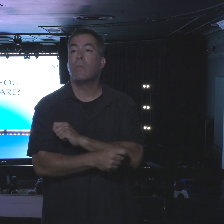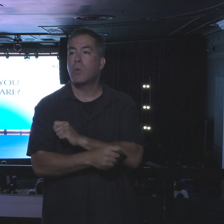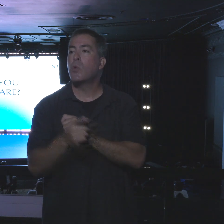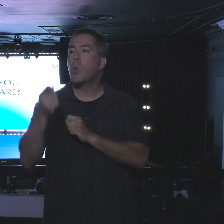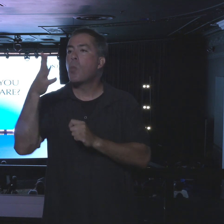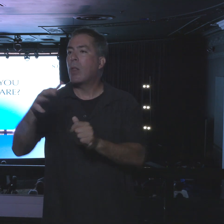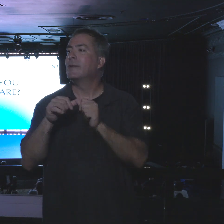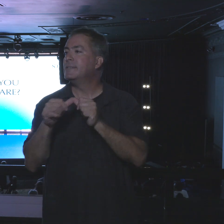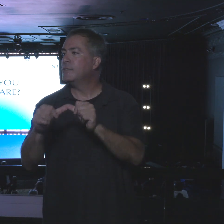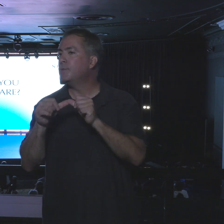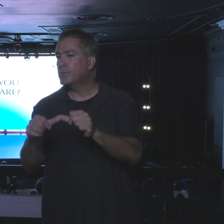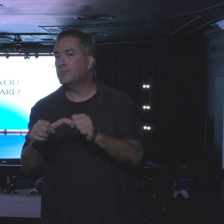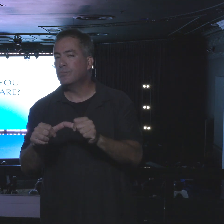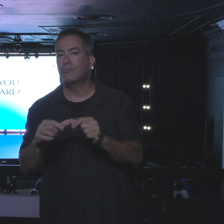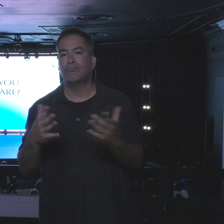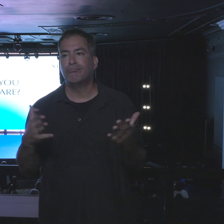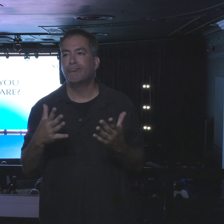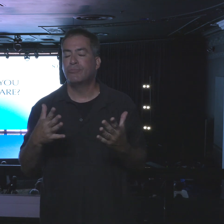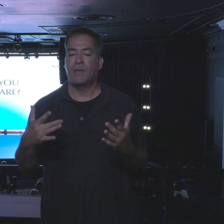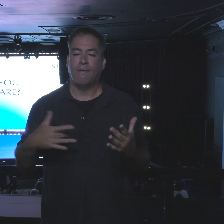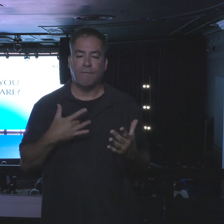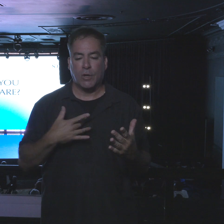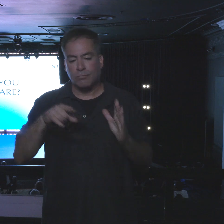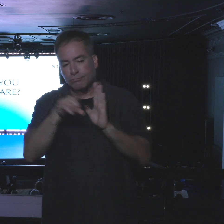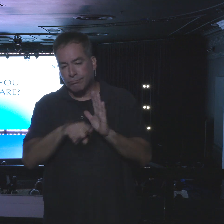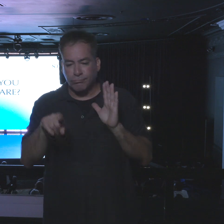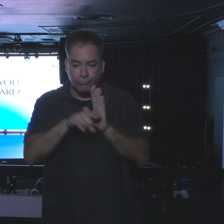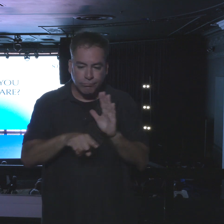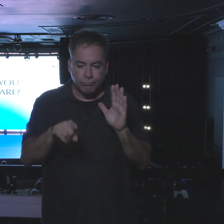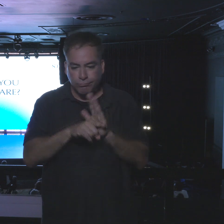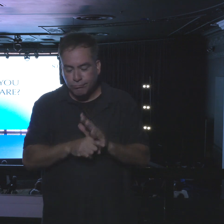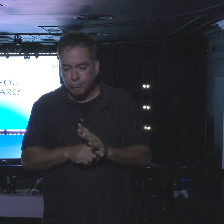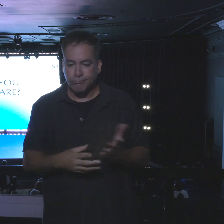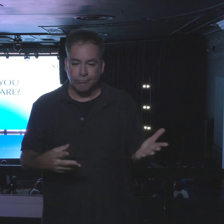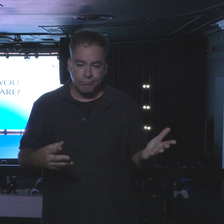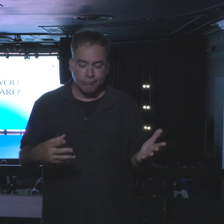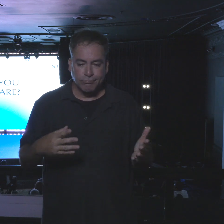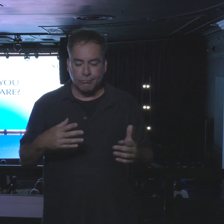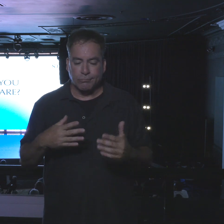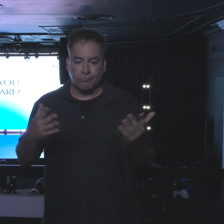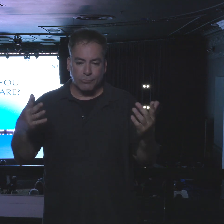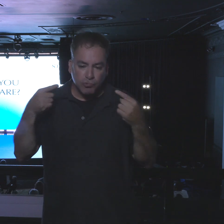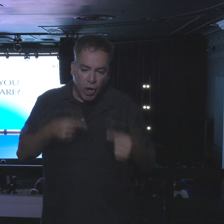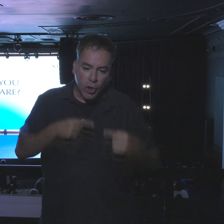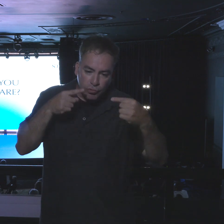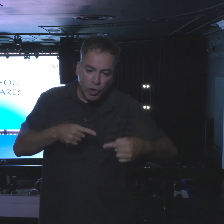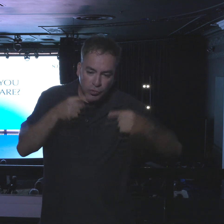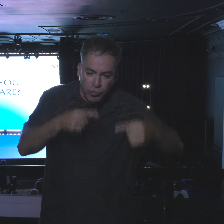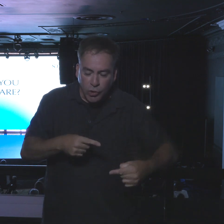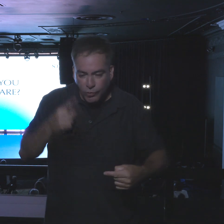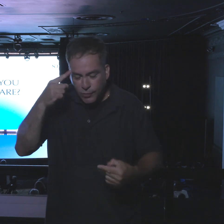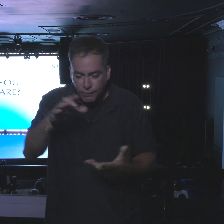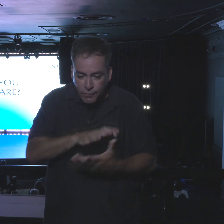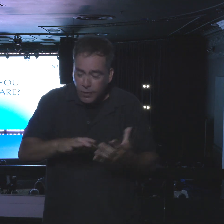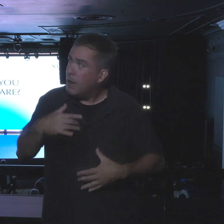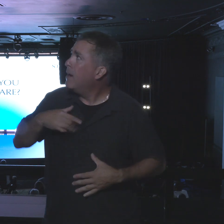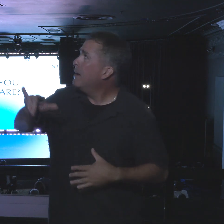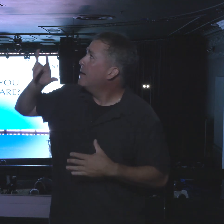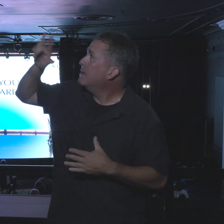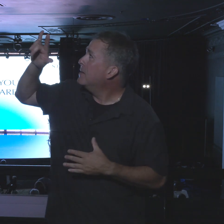continue to walk in defeat, struggle, and confusion. Even though we love the Lord,